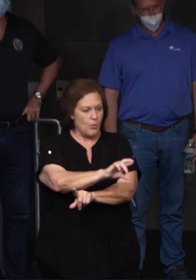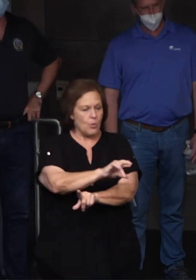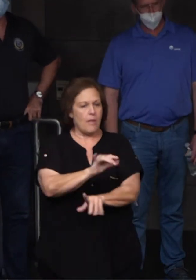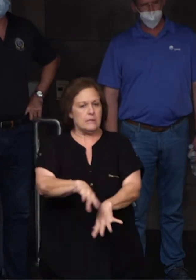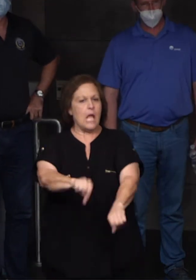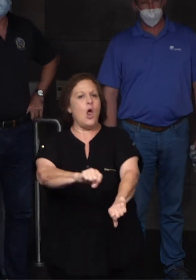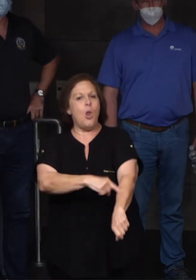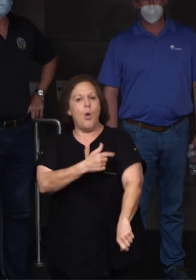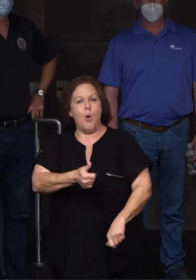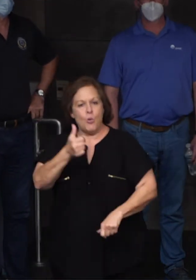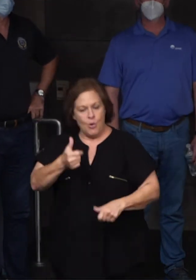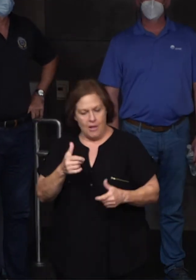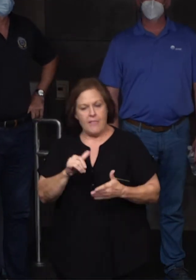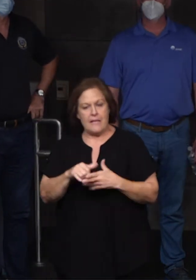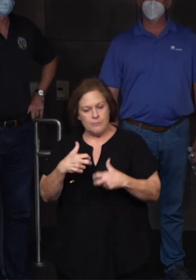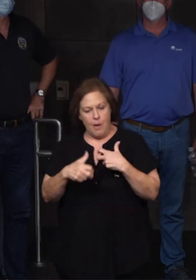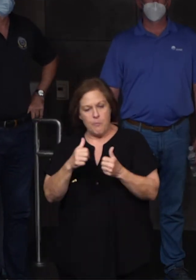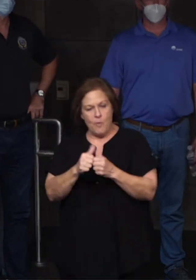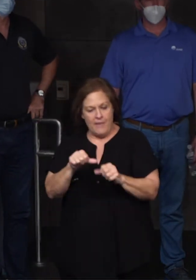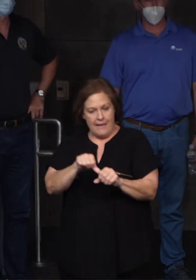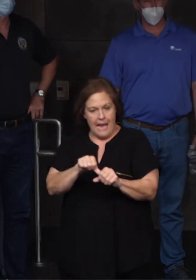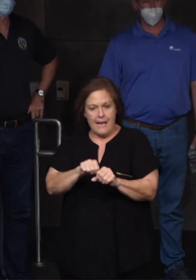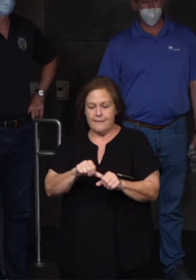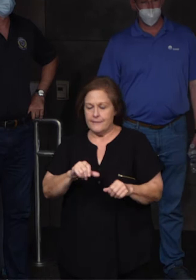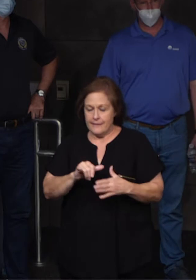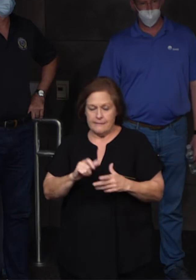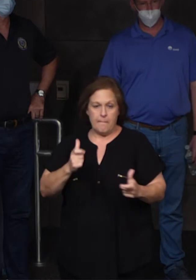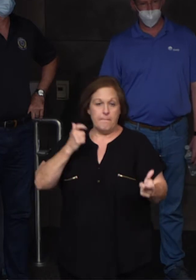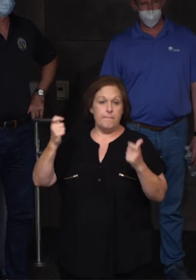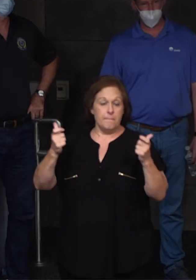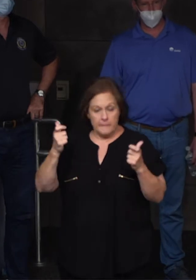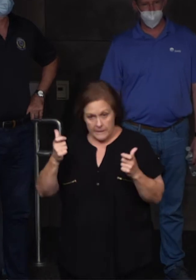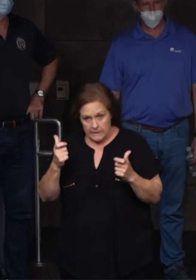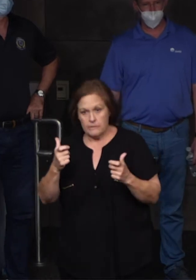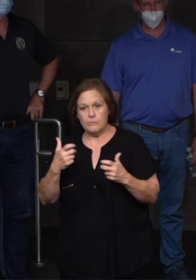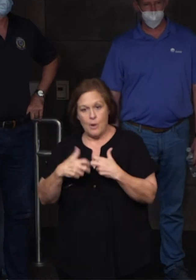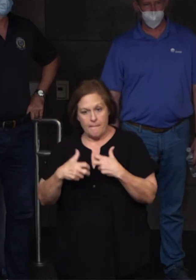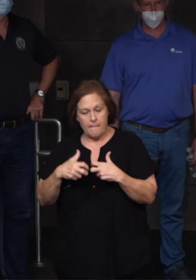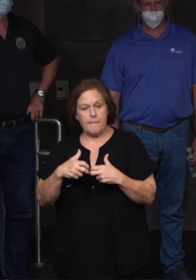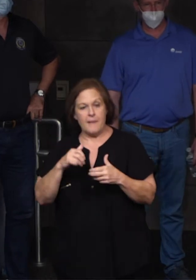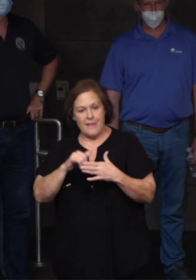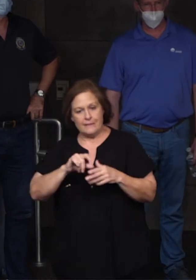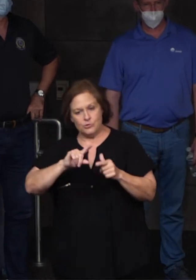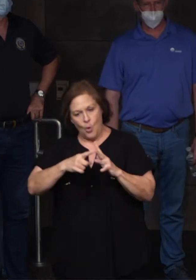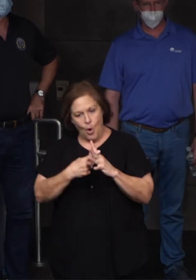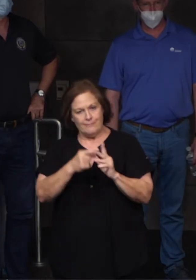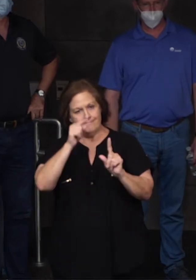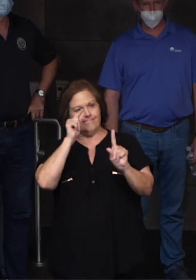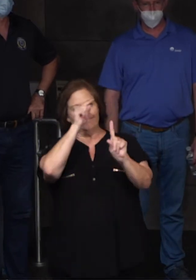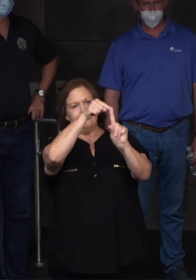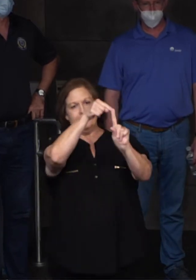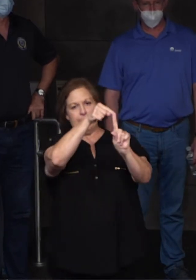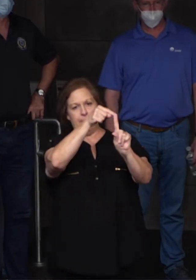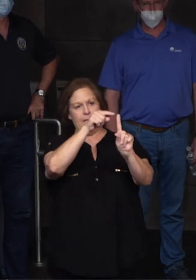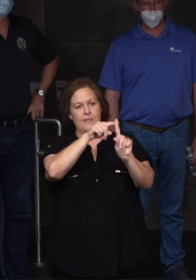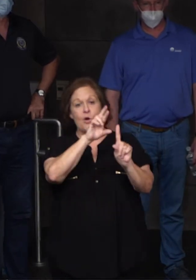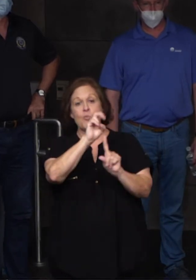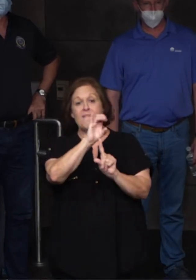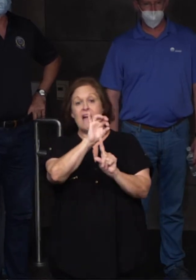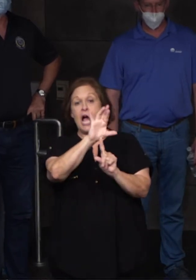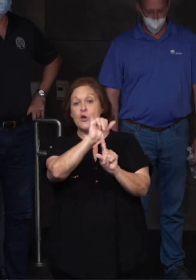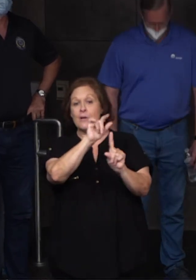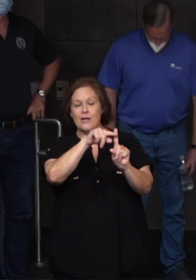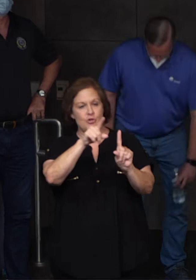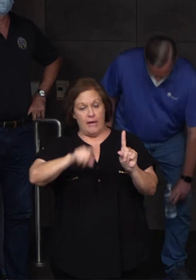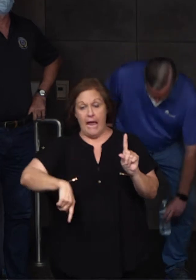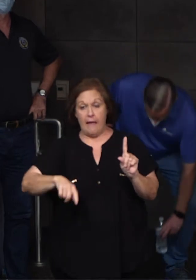this is the issue with gas. So it's a much bigger issue. It's at the source. Refineries, you just can't turn